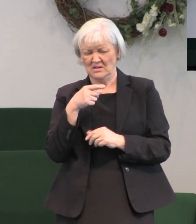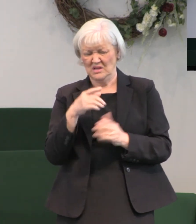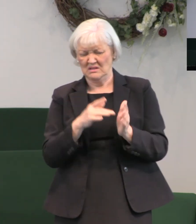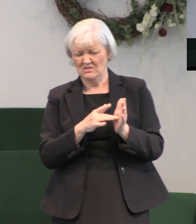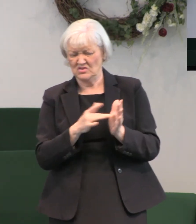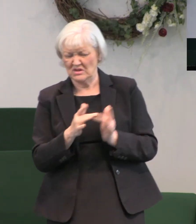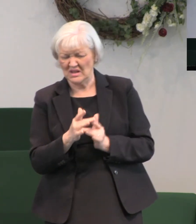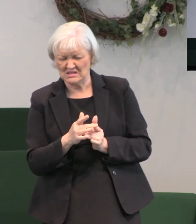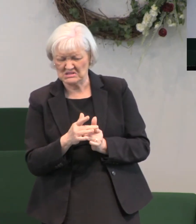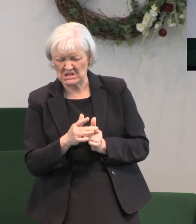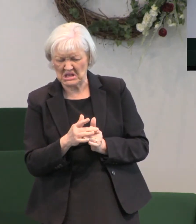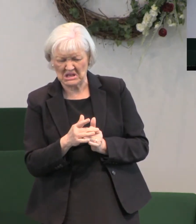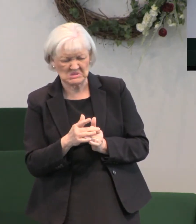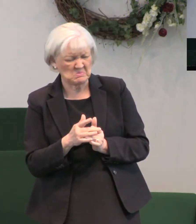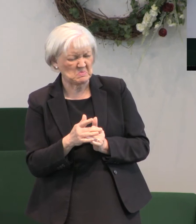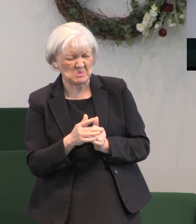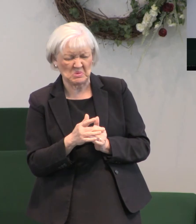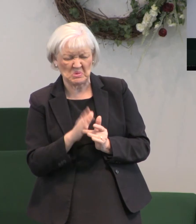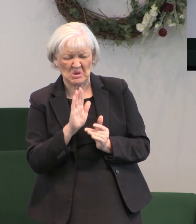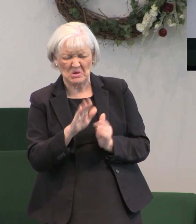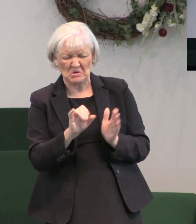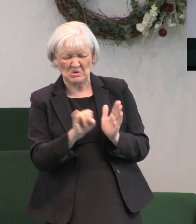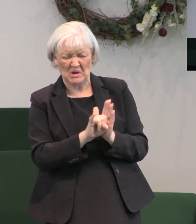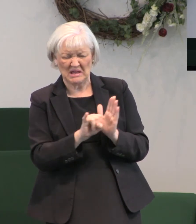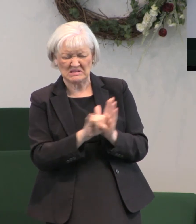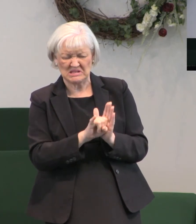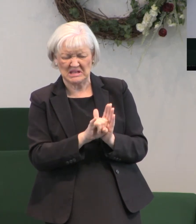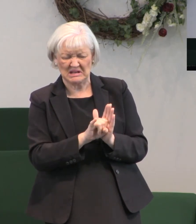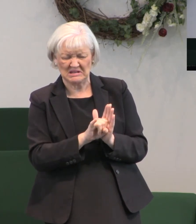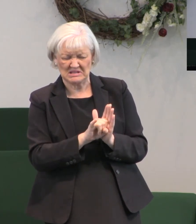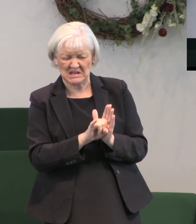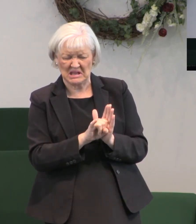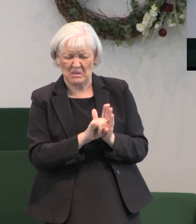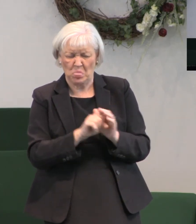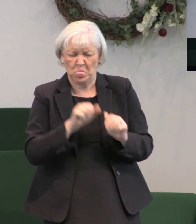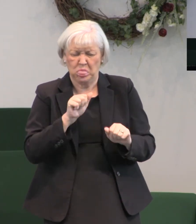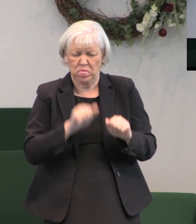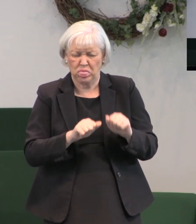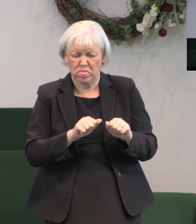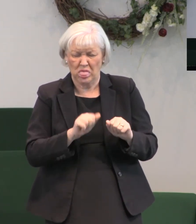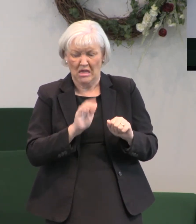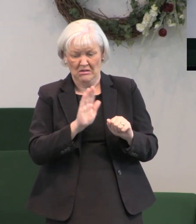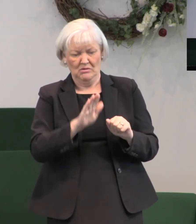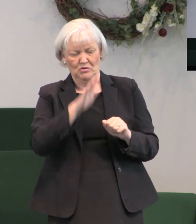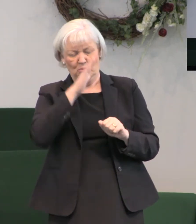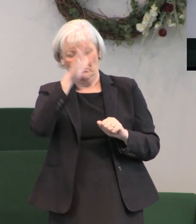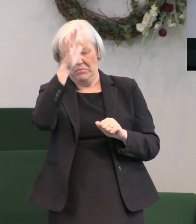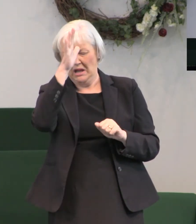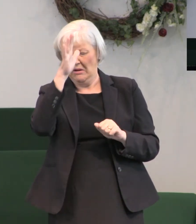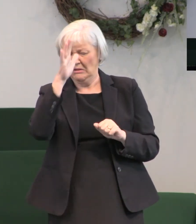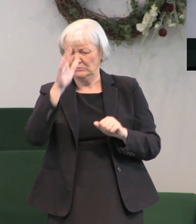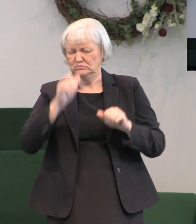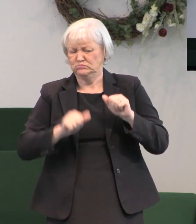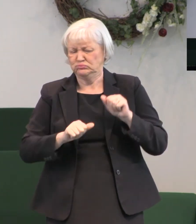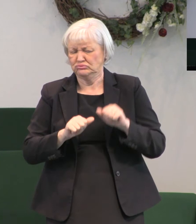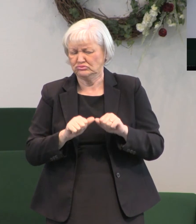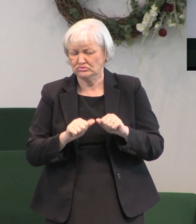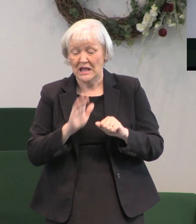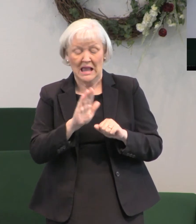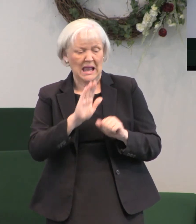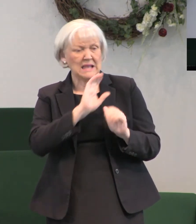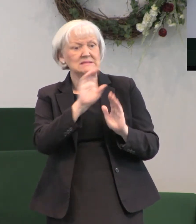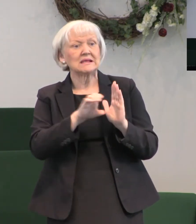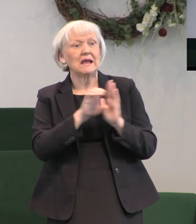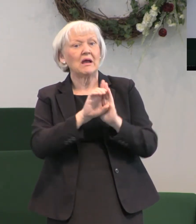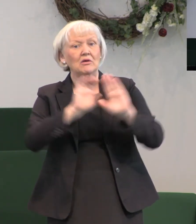They questioned His identity. They questioned His parentage. They questioned His character. They